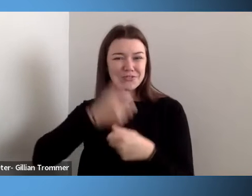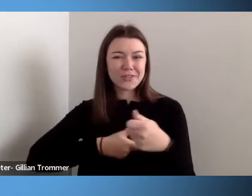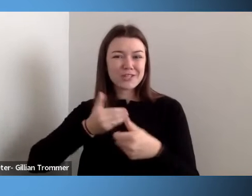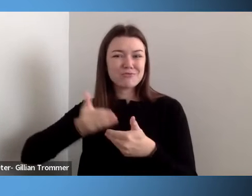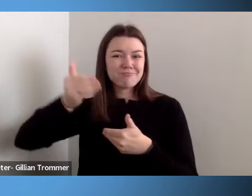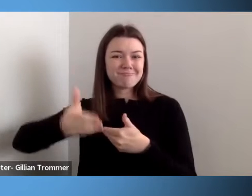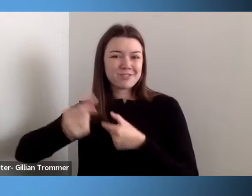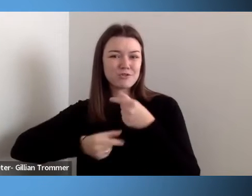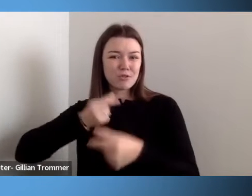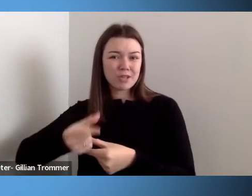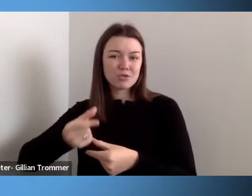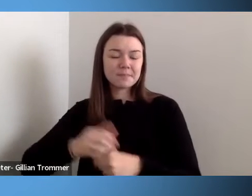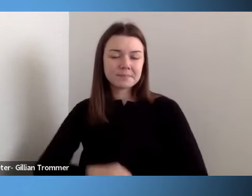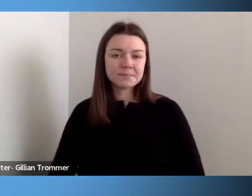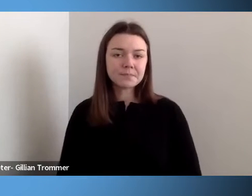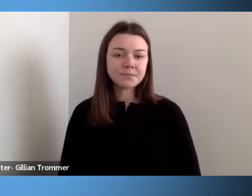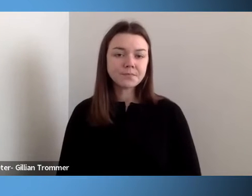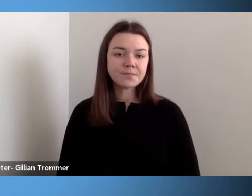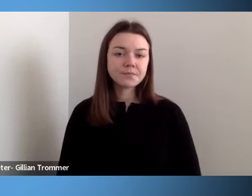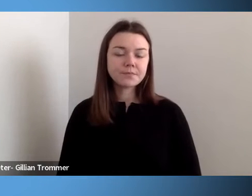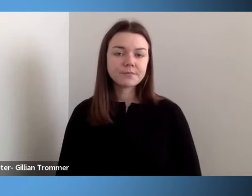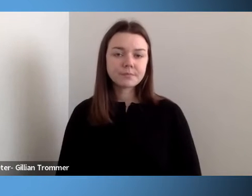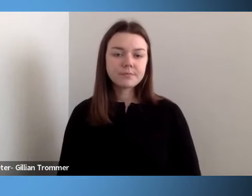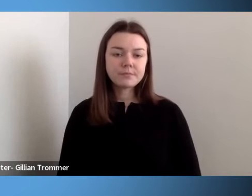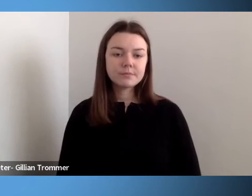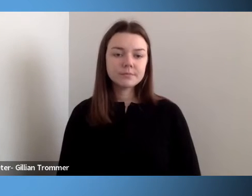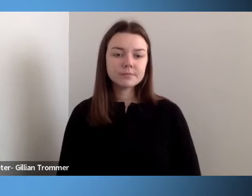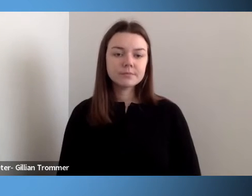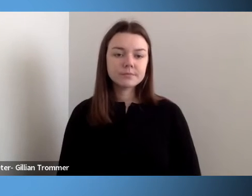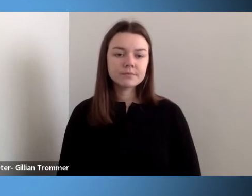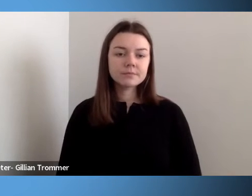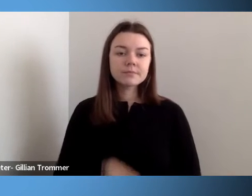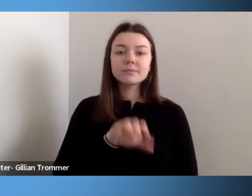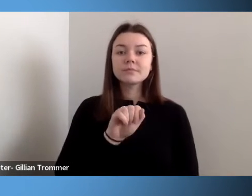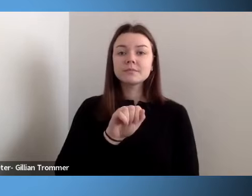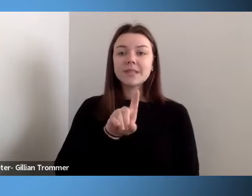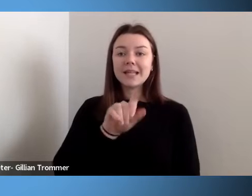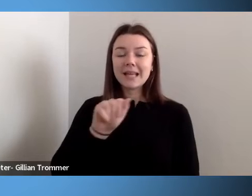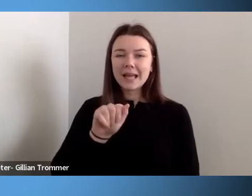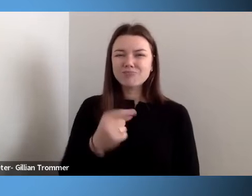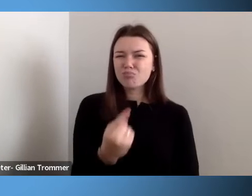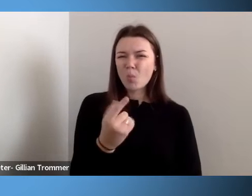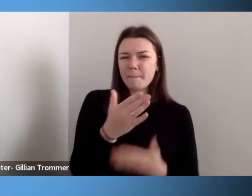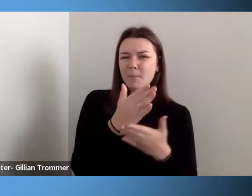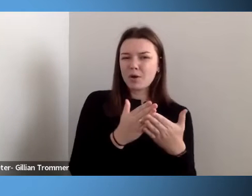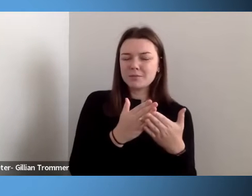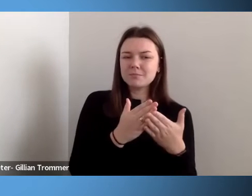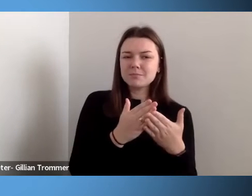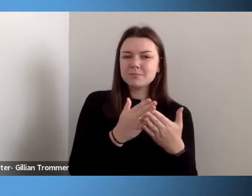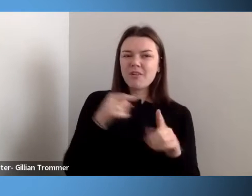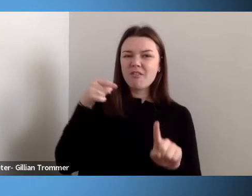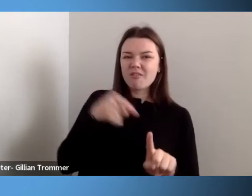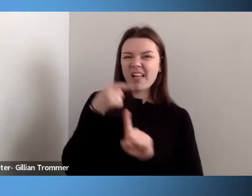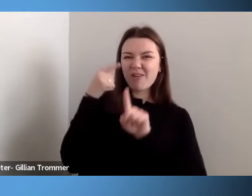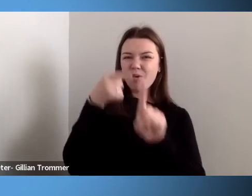The ADA is an arrow found within that quiver of America. But it is only